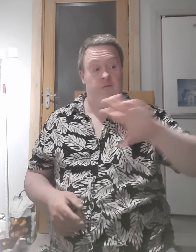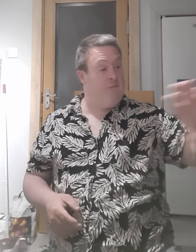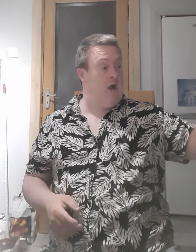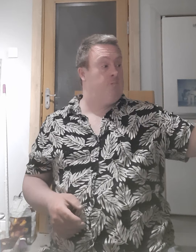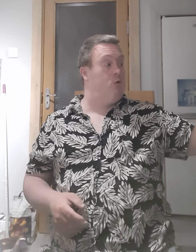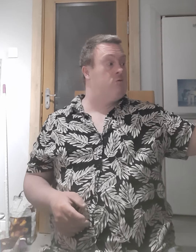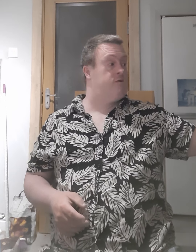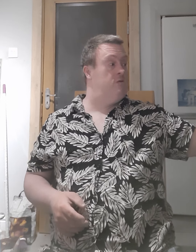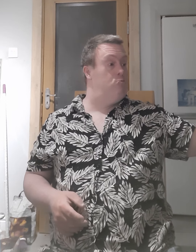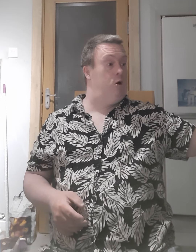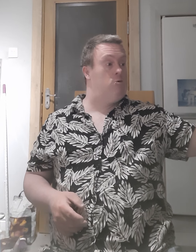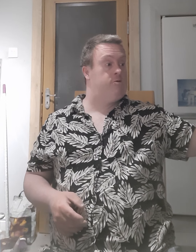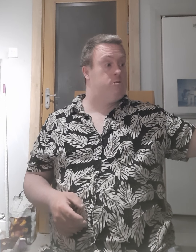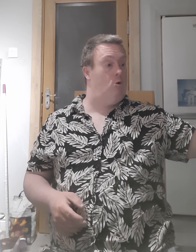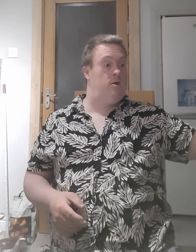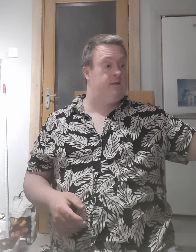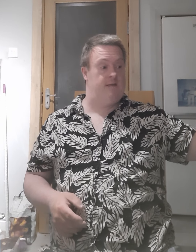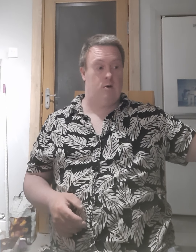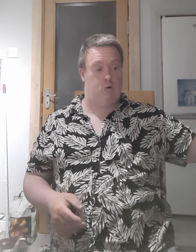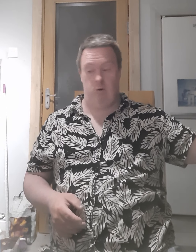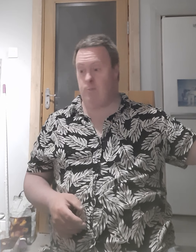Facebooks viewers don't listen to that crap.